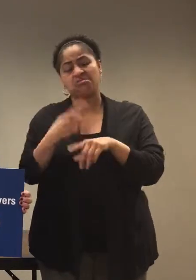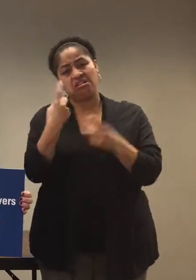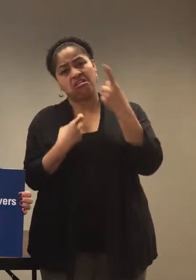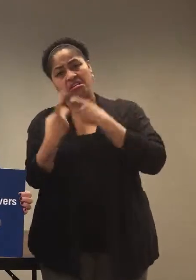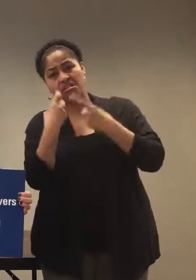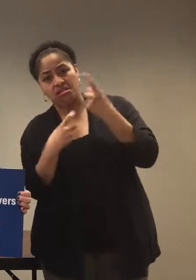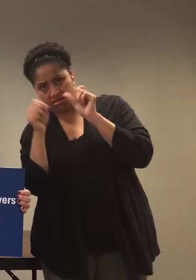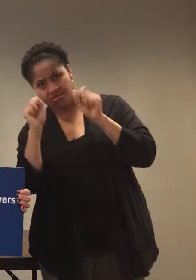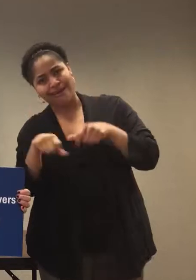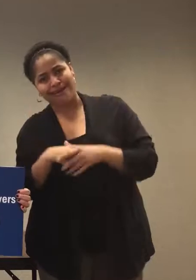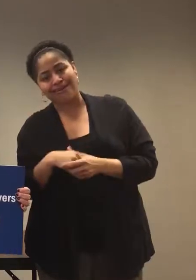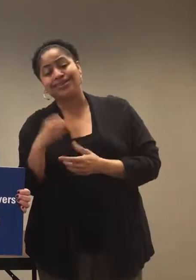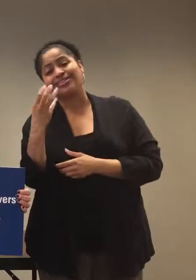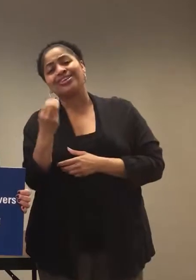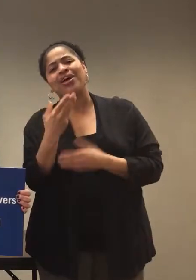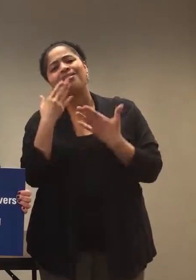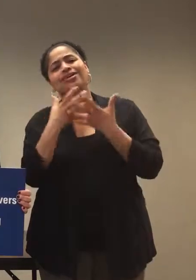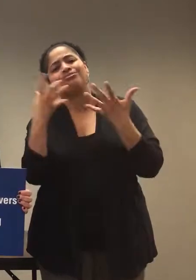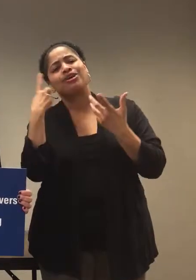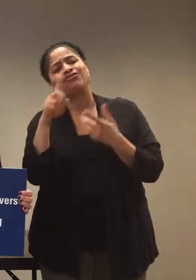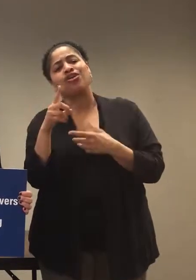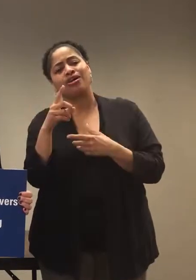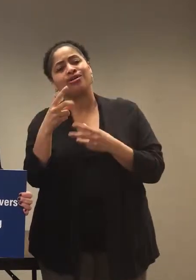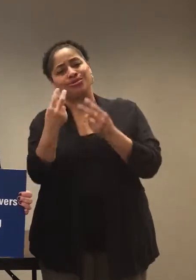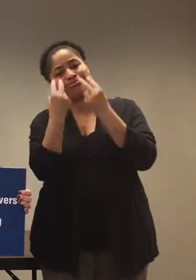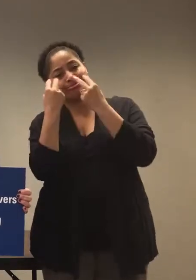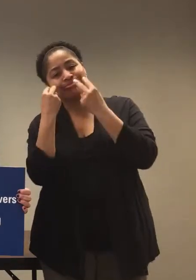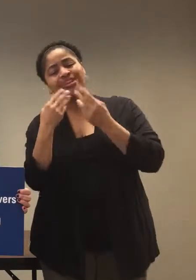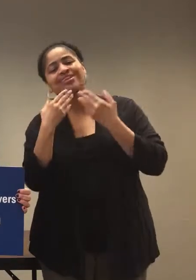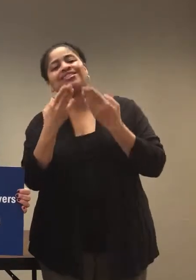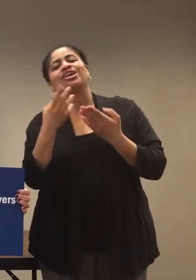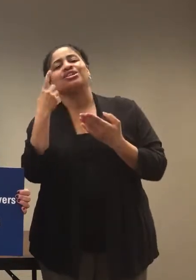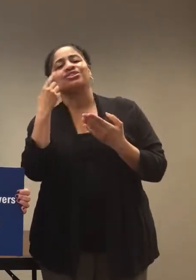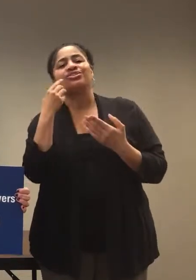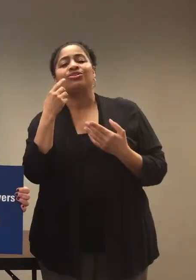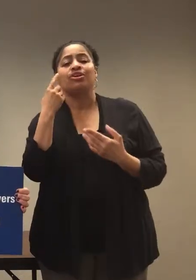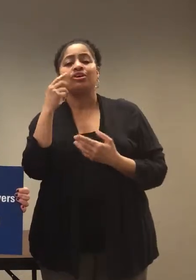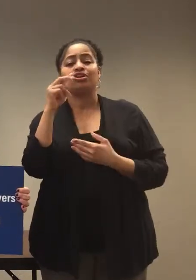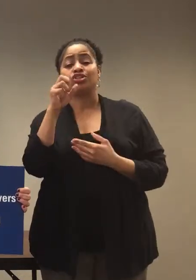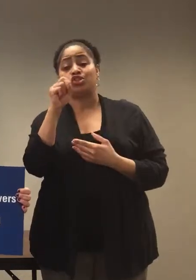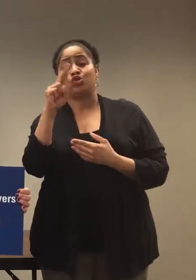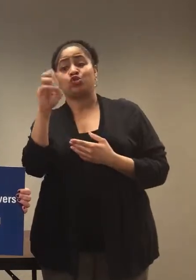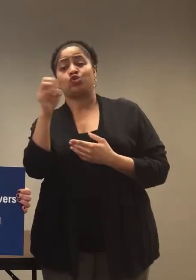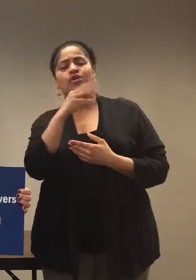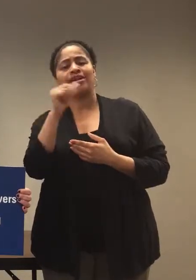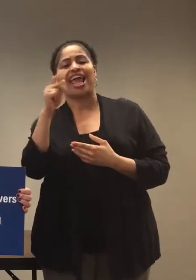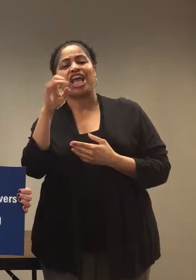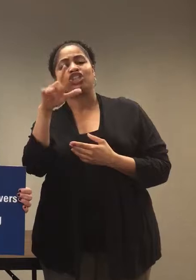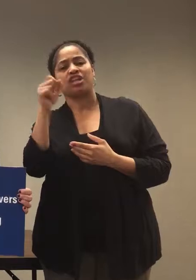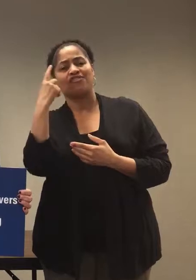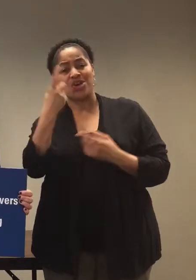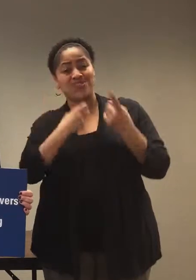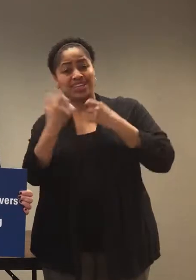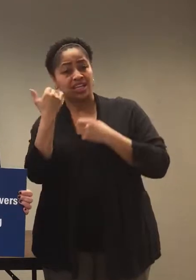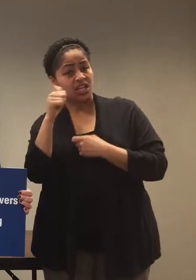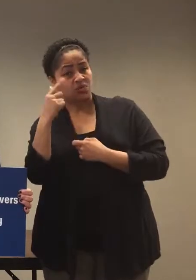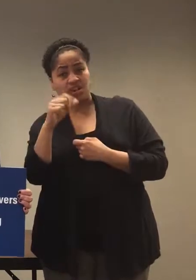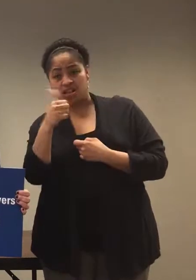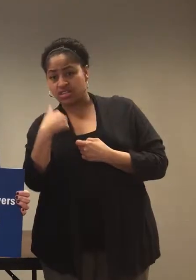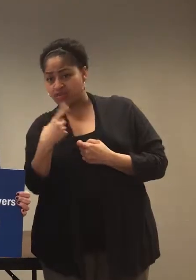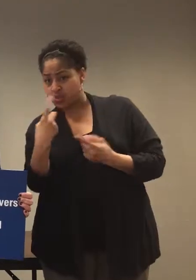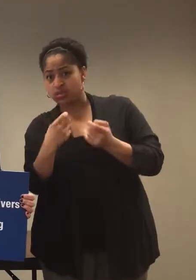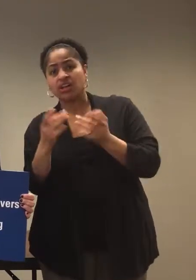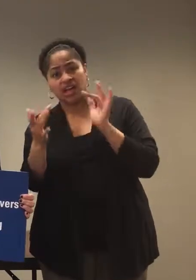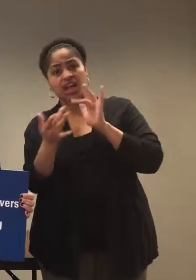questions. So thanks so much for tuning in. Thank you so much Sue and Angela for your questions and if anybody else has them feel free to reach